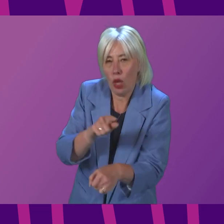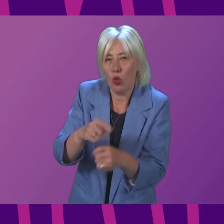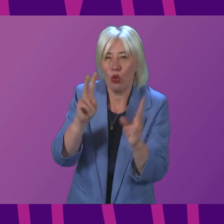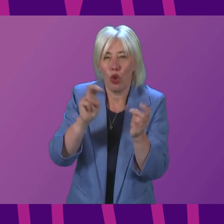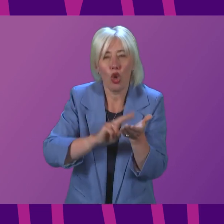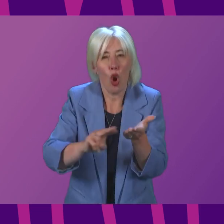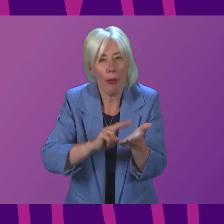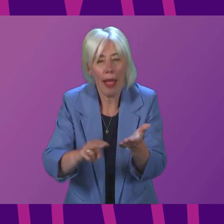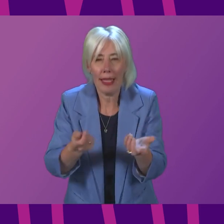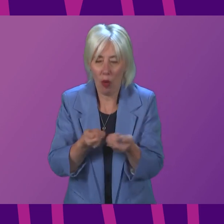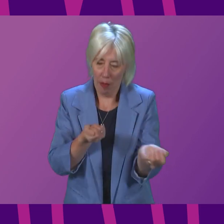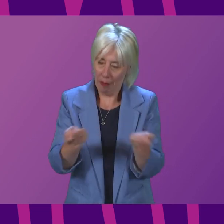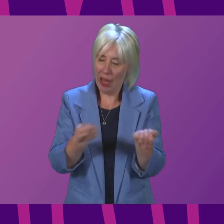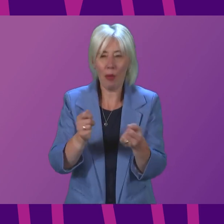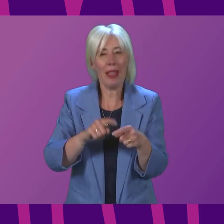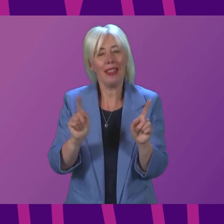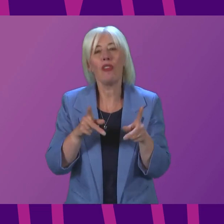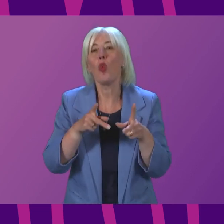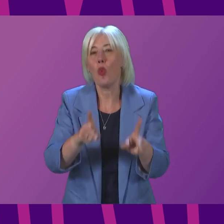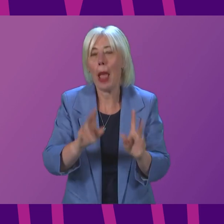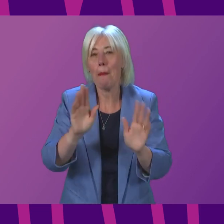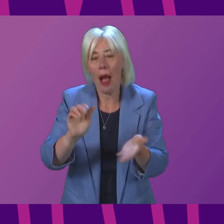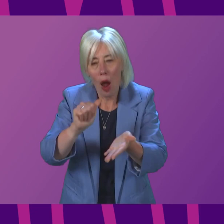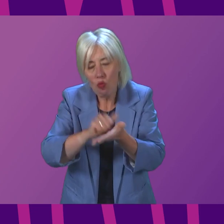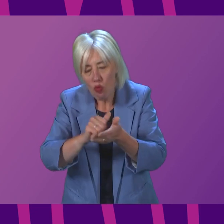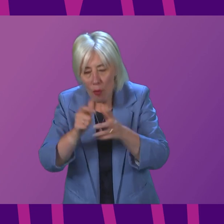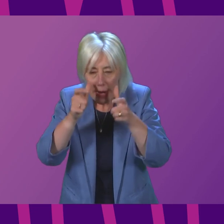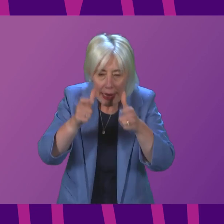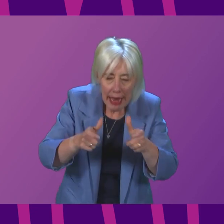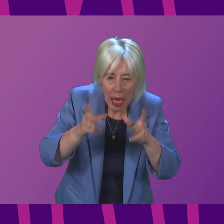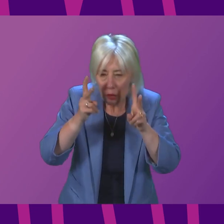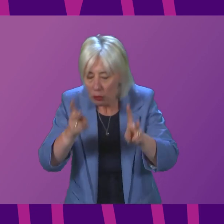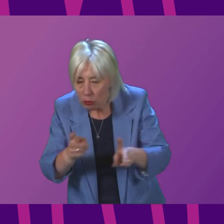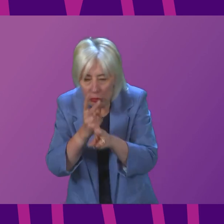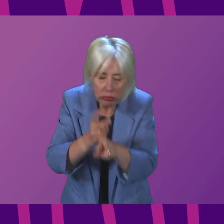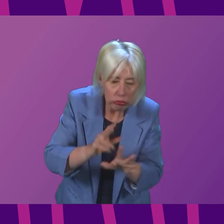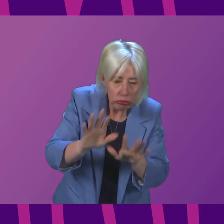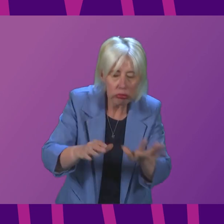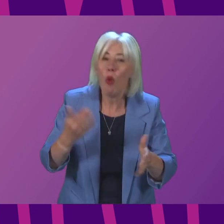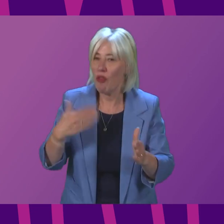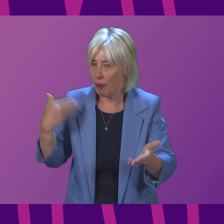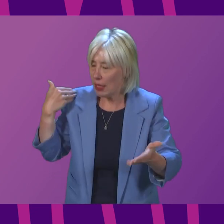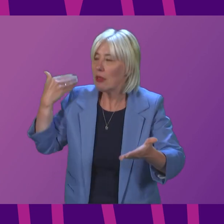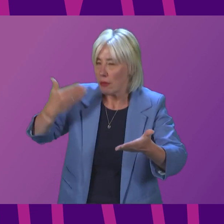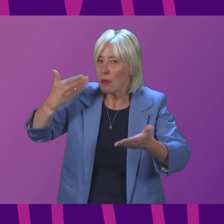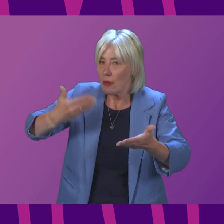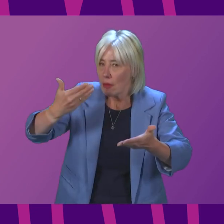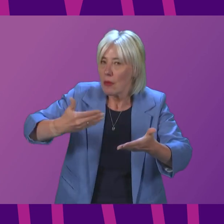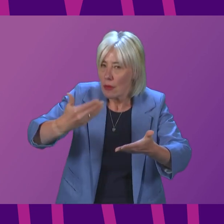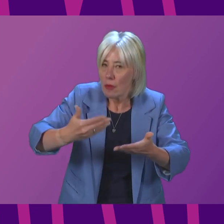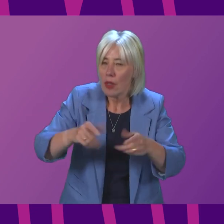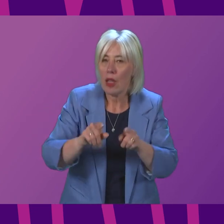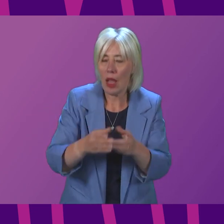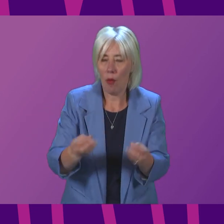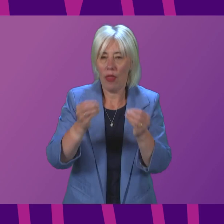approach to managing this virus. But it important we do so with appropriate care and caution, which we have done at every stage, particularly when this